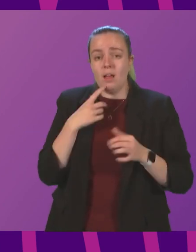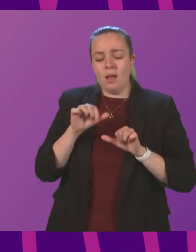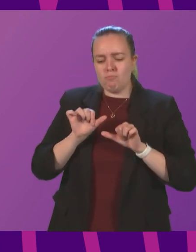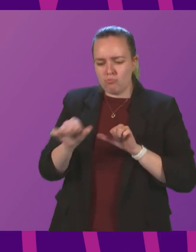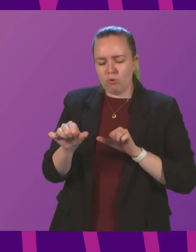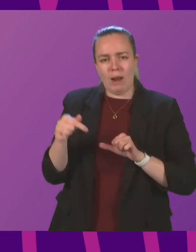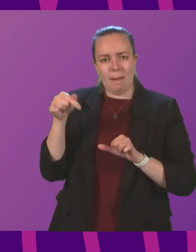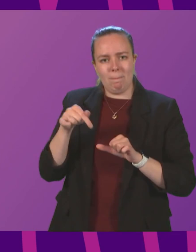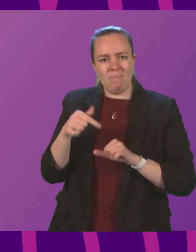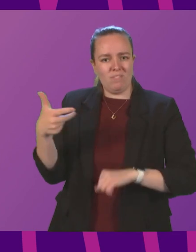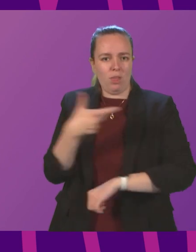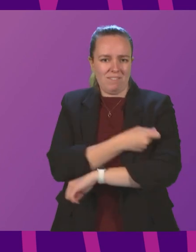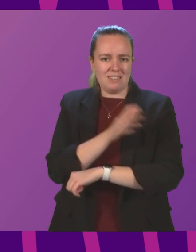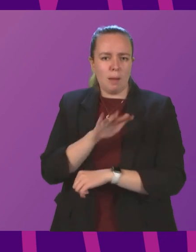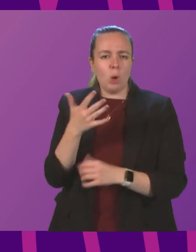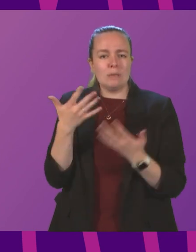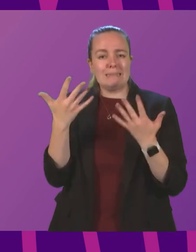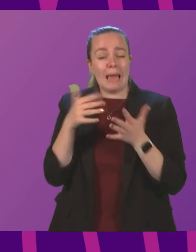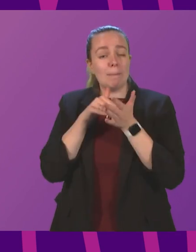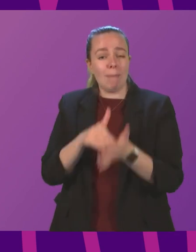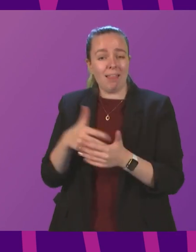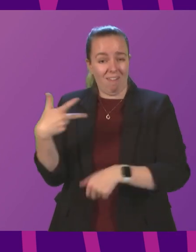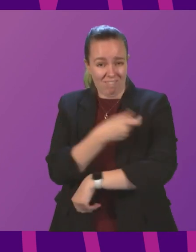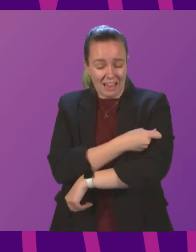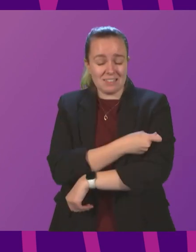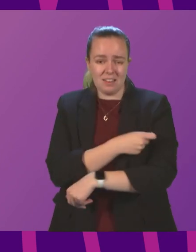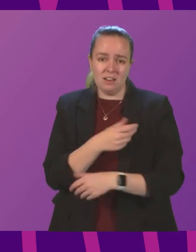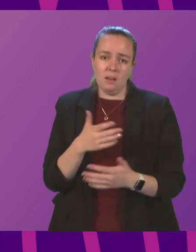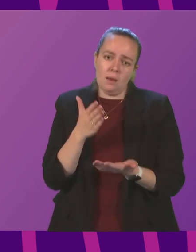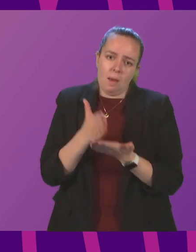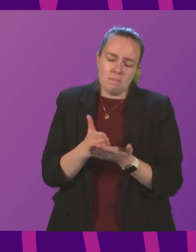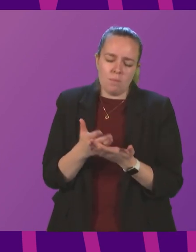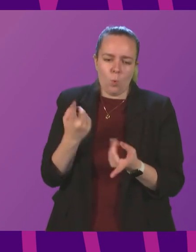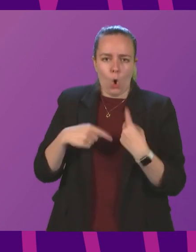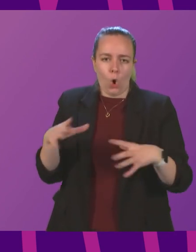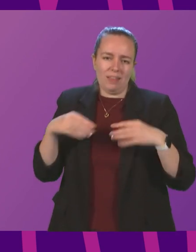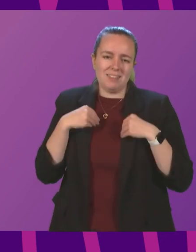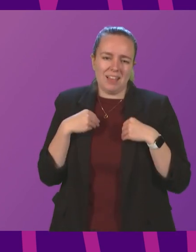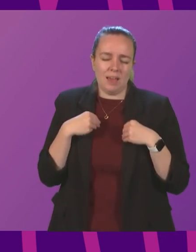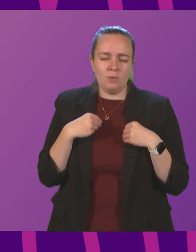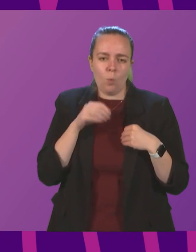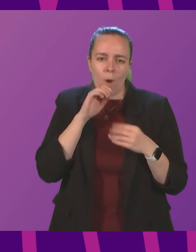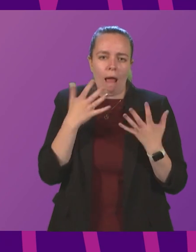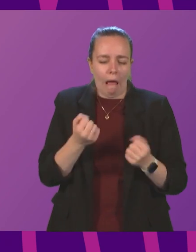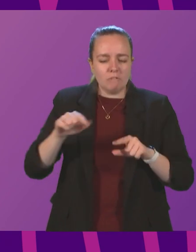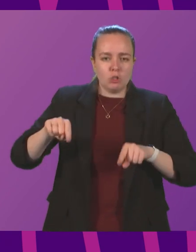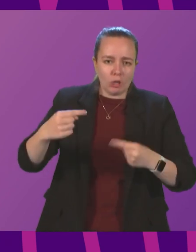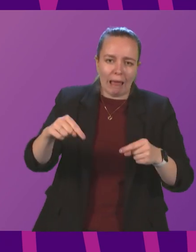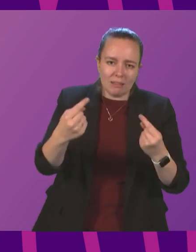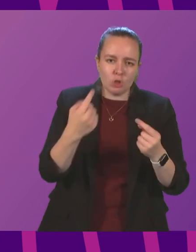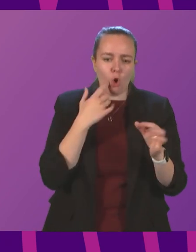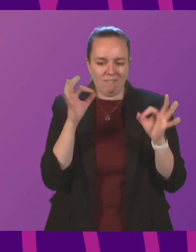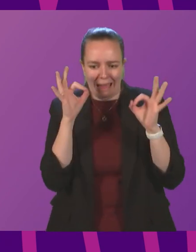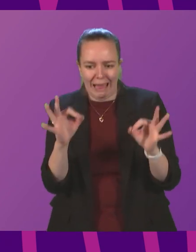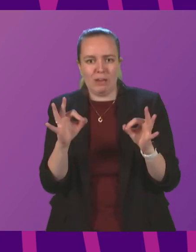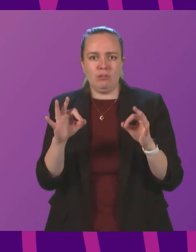involves around about 10 million vaccinations, are undoubtedly, I think we'd all accept, going to be challenges of absolute accuracy